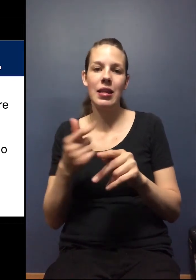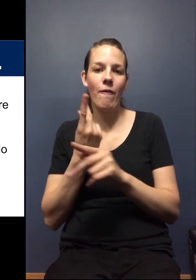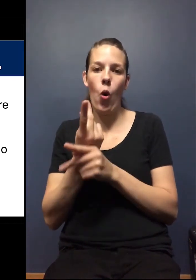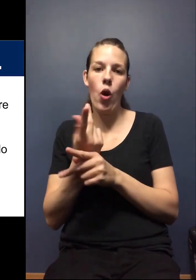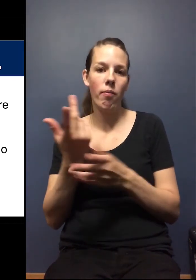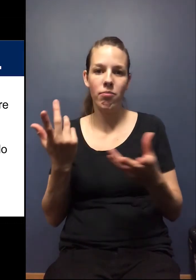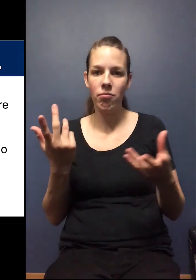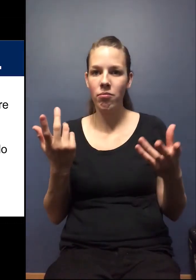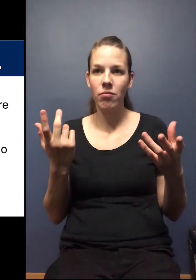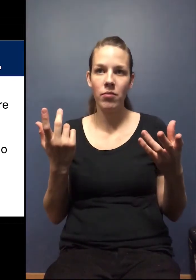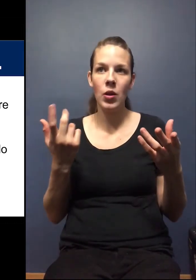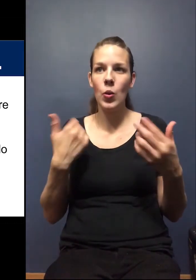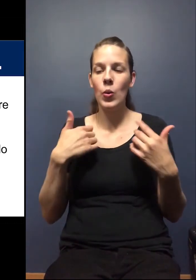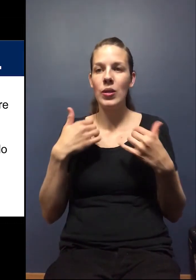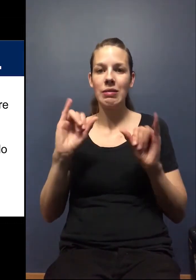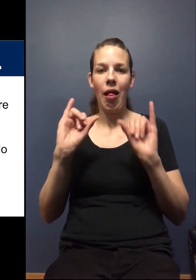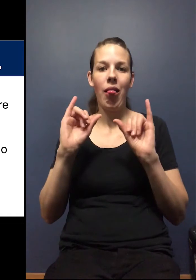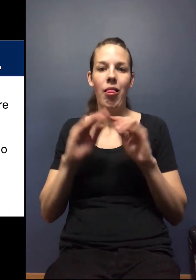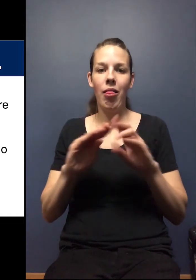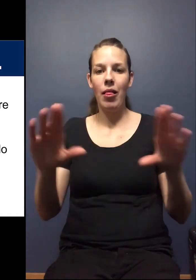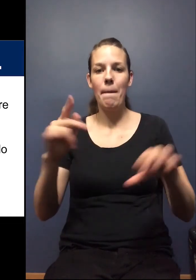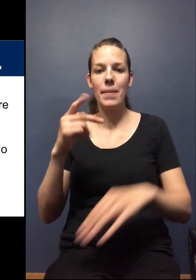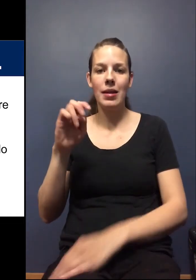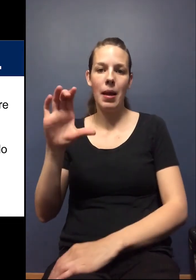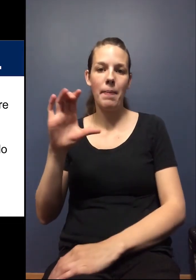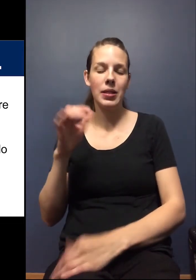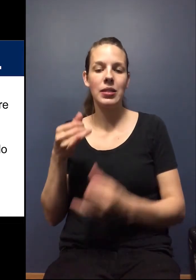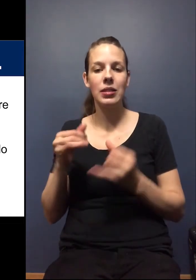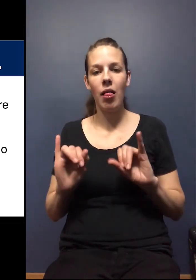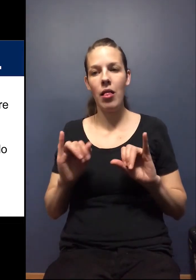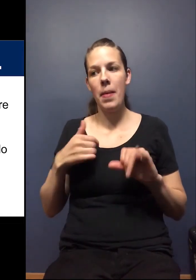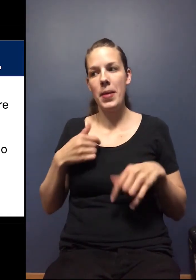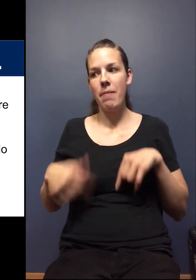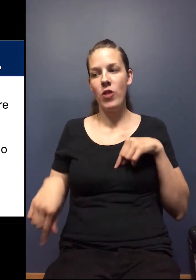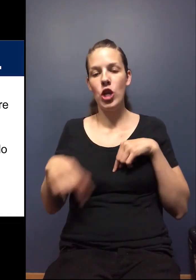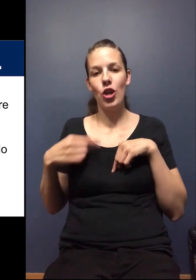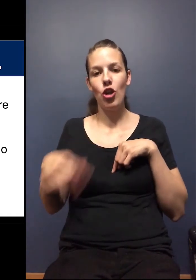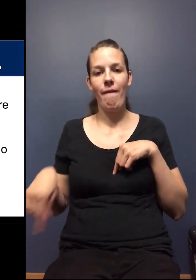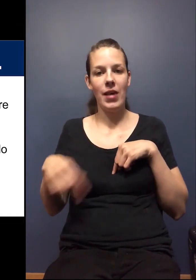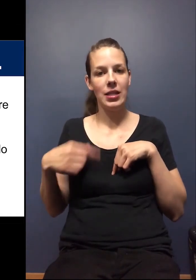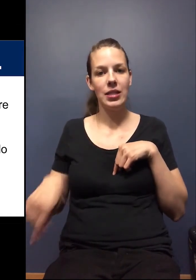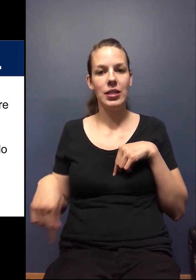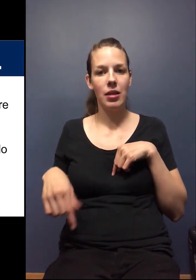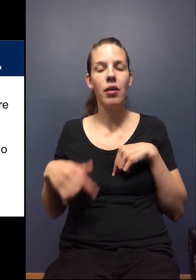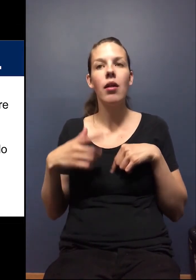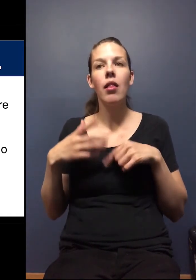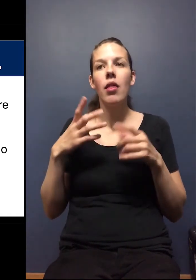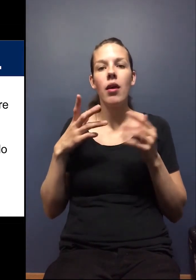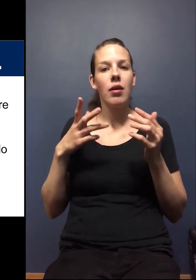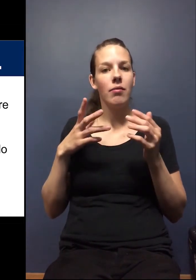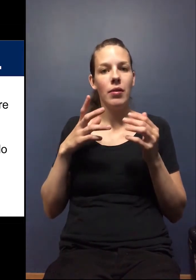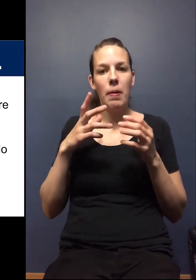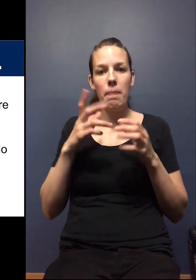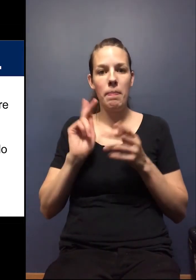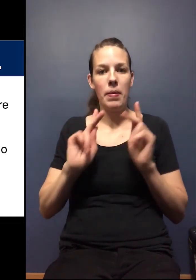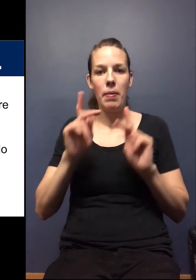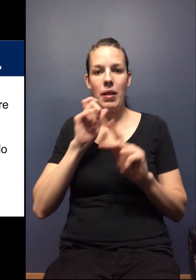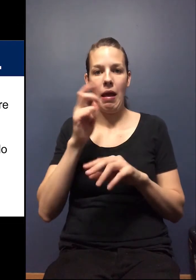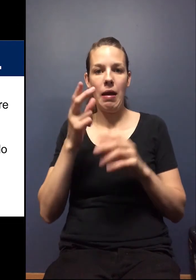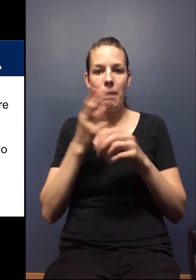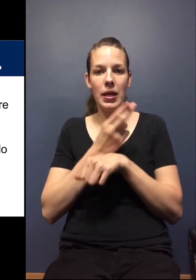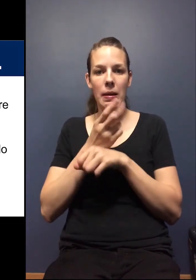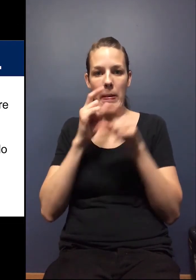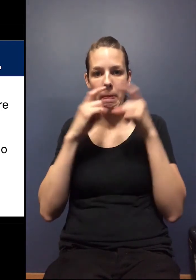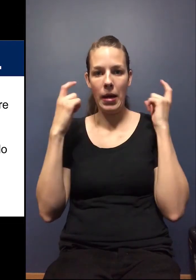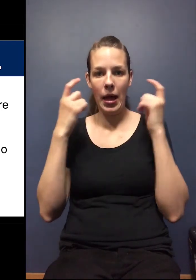as we're still in this pandemic. And, um, it makes me very nervous that, um, folks wouldn't be masked. There would